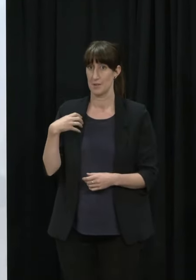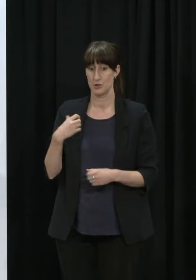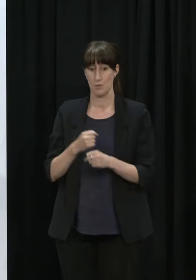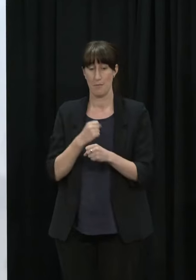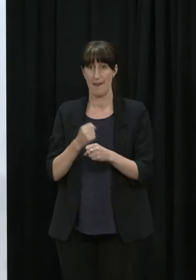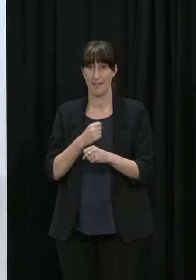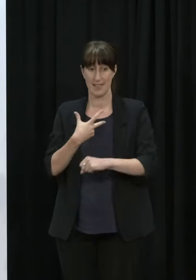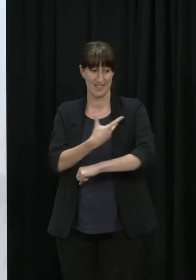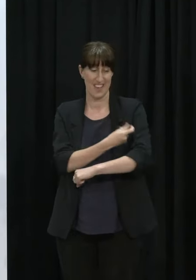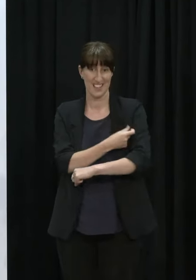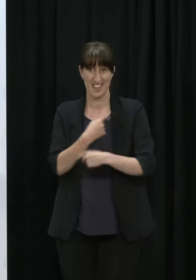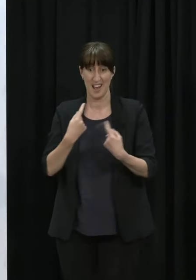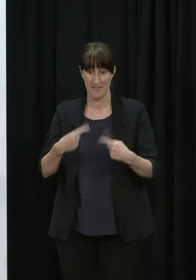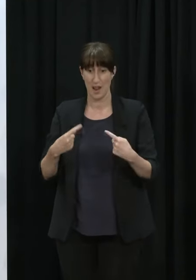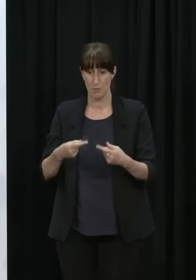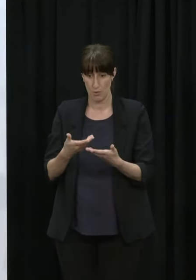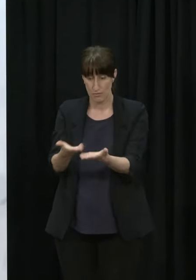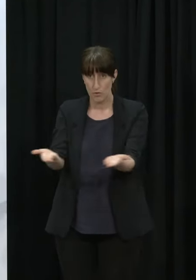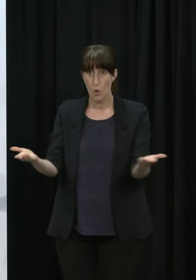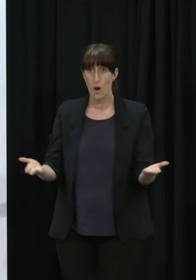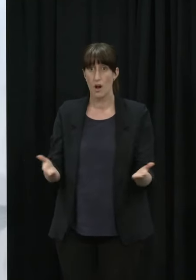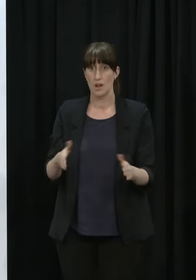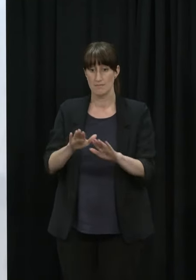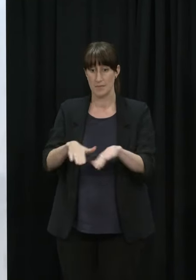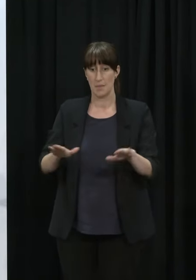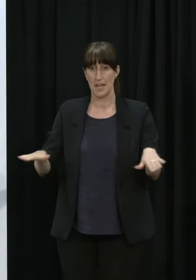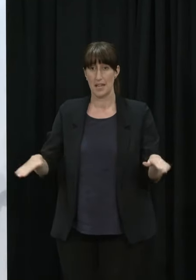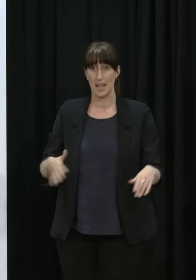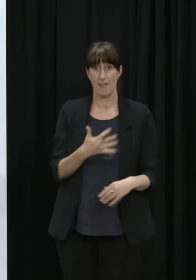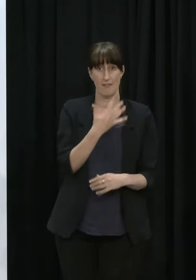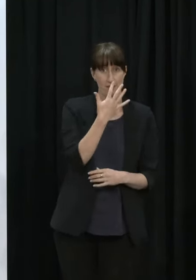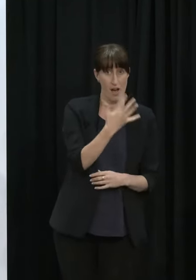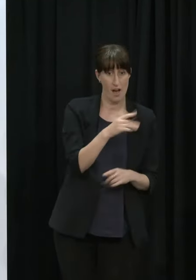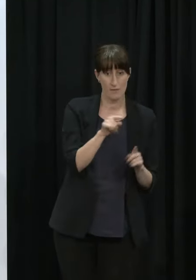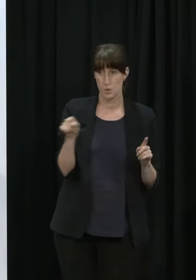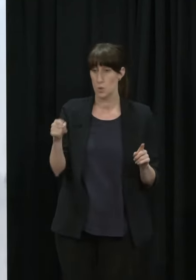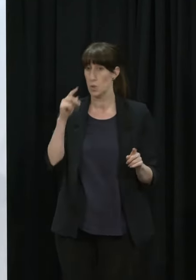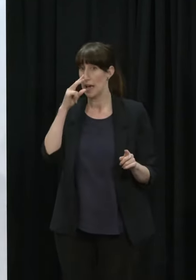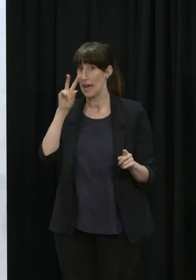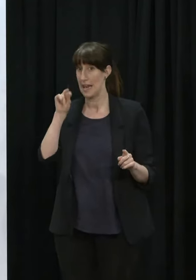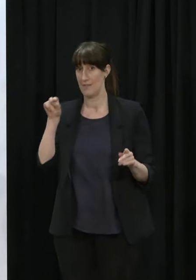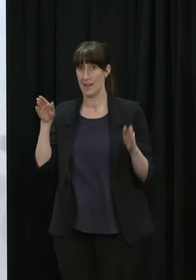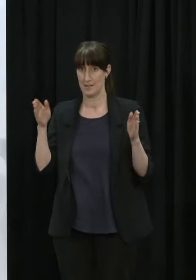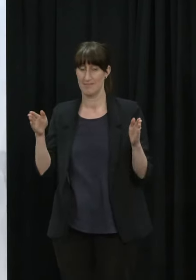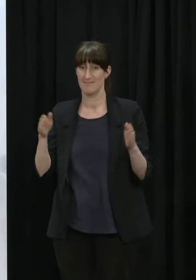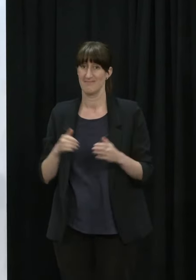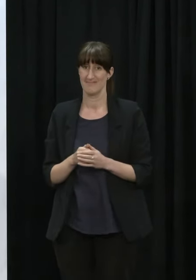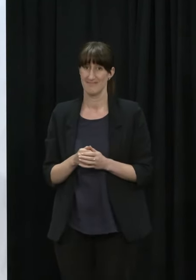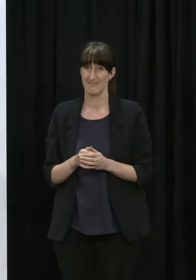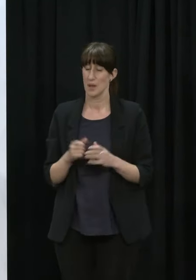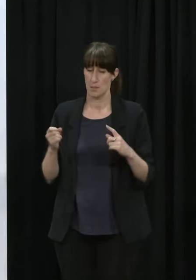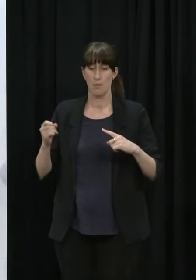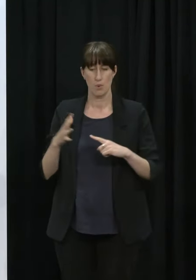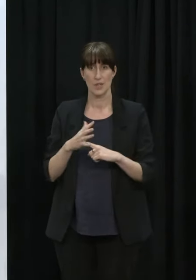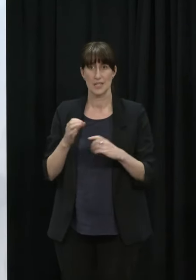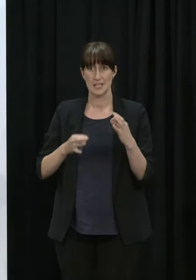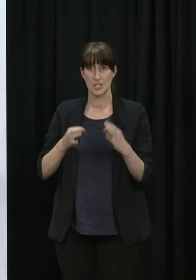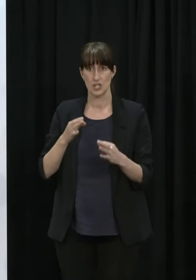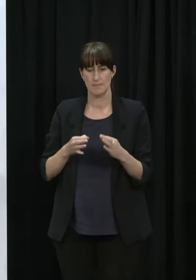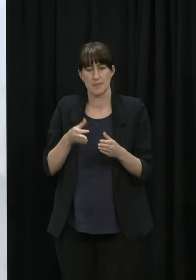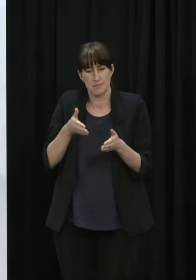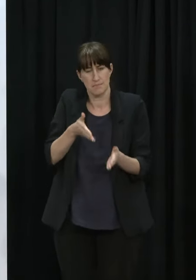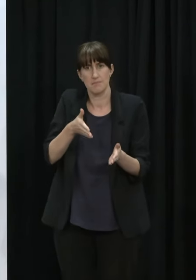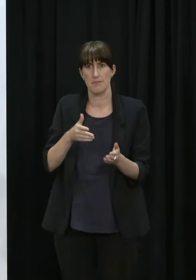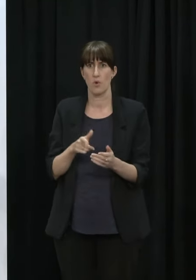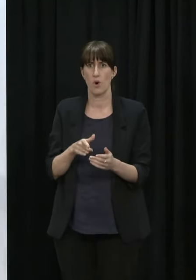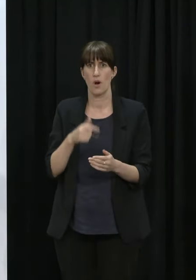aged 5 to 11 years. This is an important decision particularly for tamariki Māori who